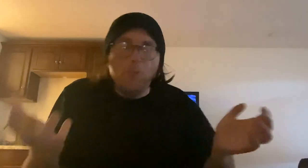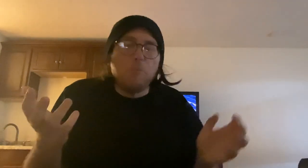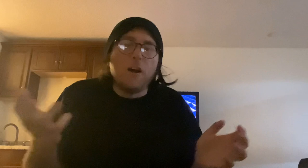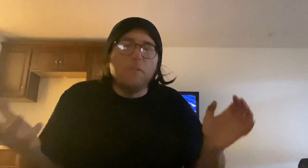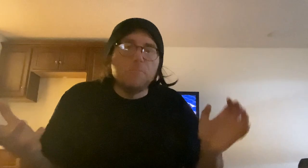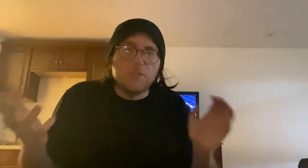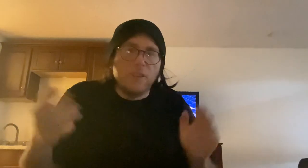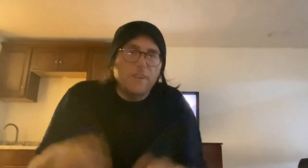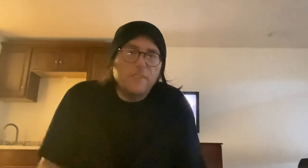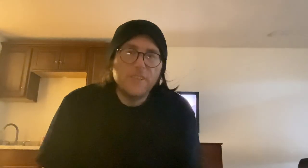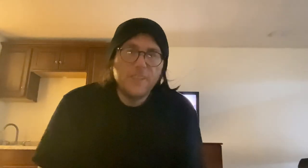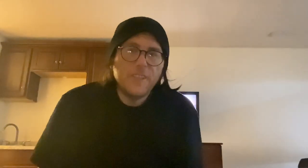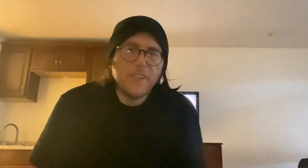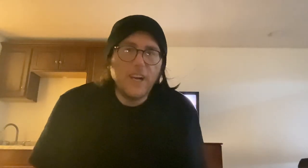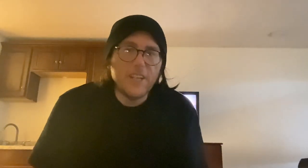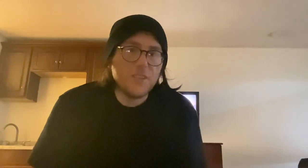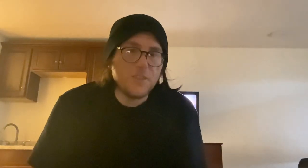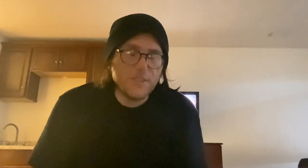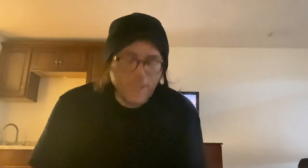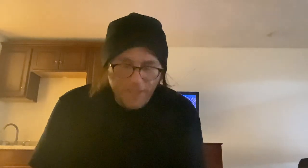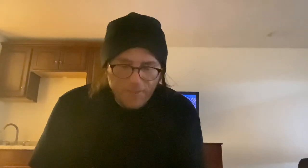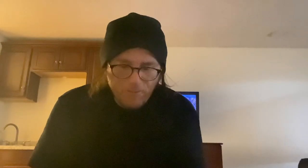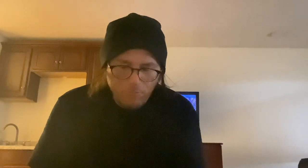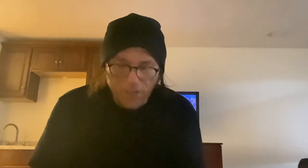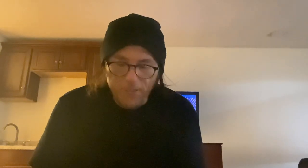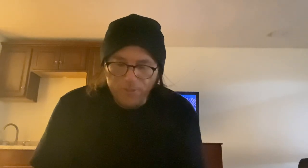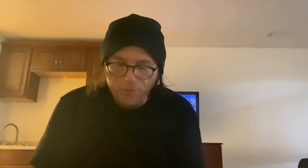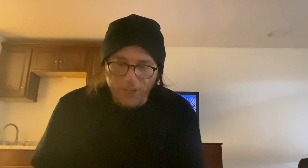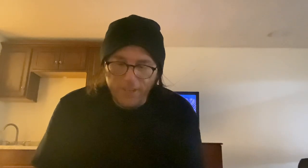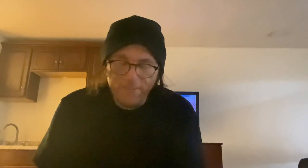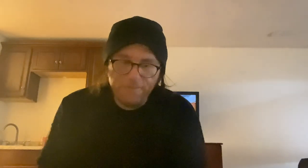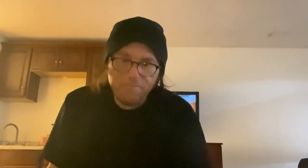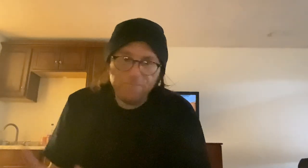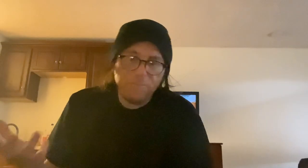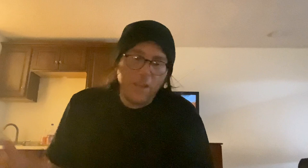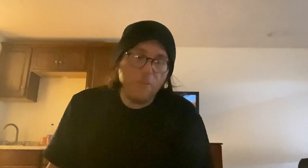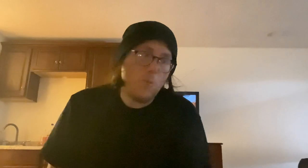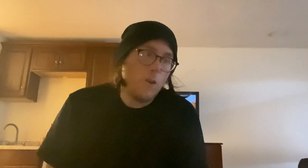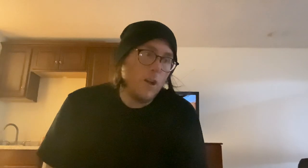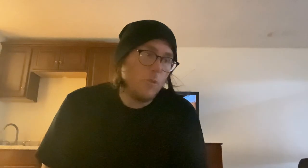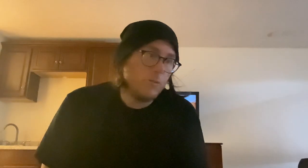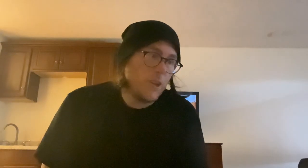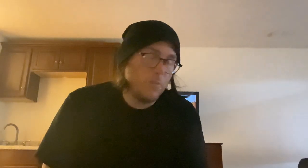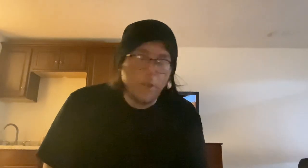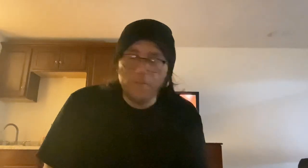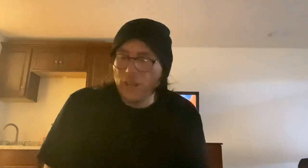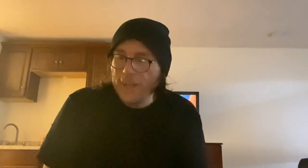problems, you know, such as that we're not treated that very well. You know, we have clients